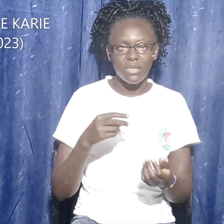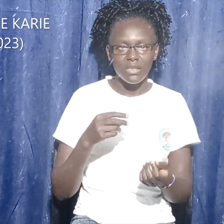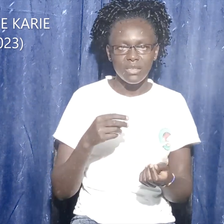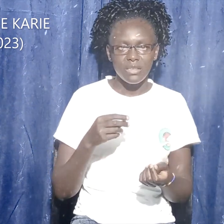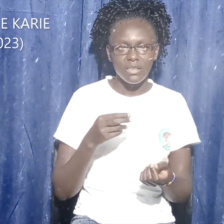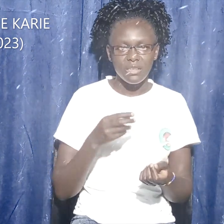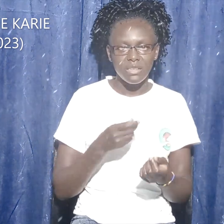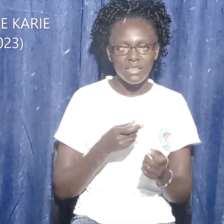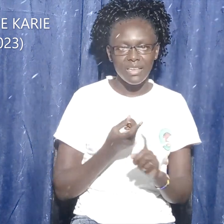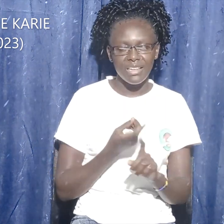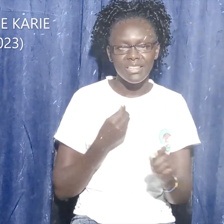the disciples were shocked.